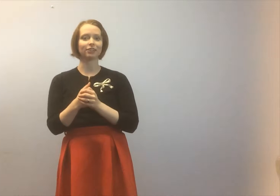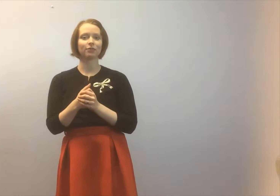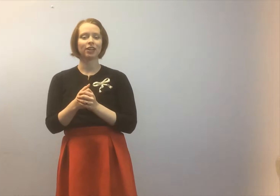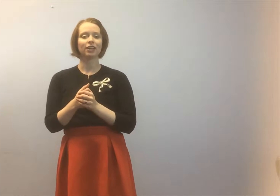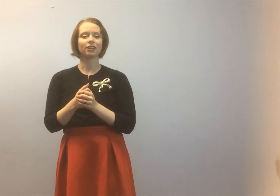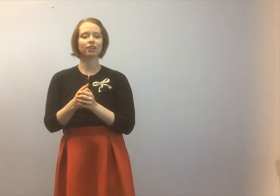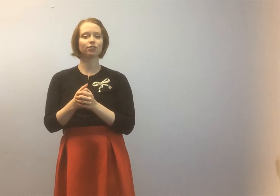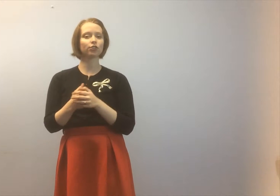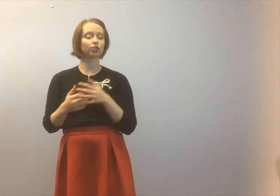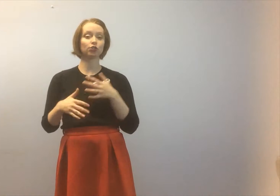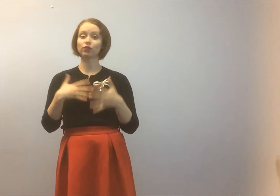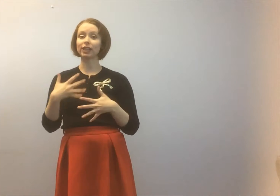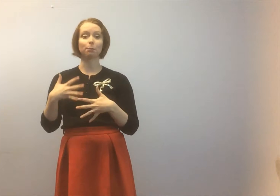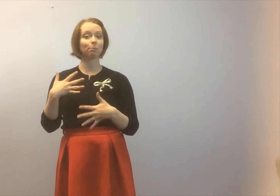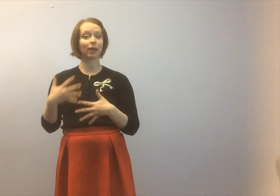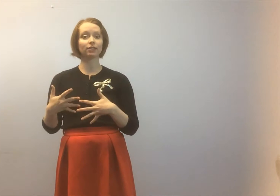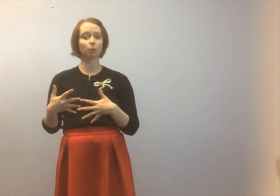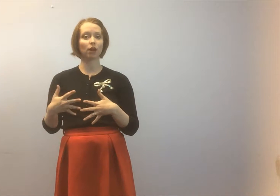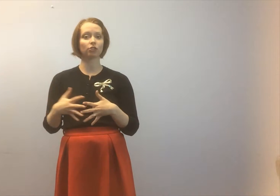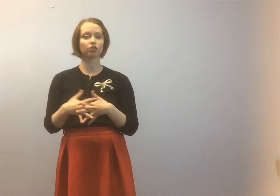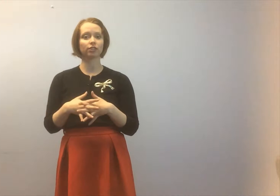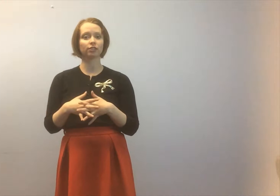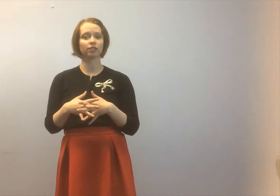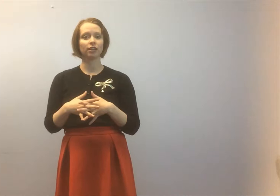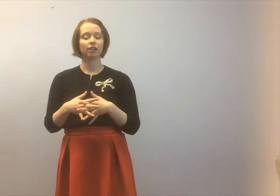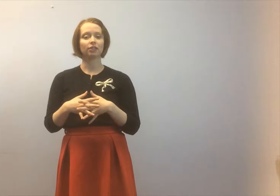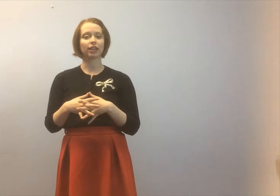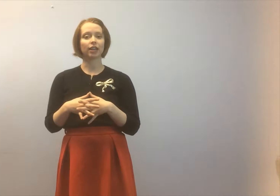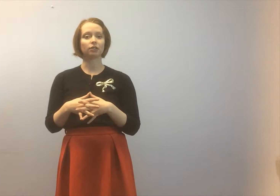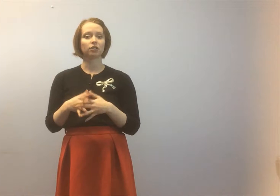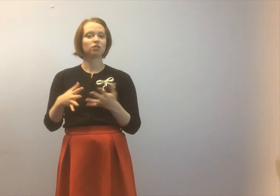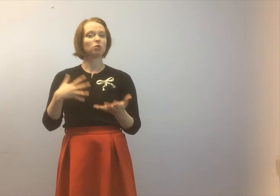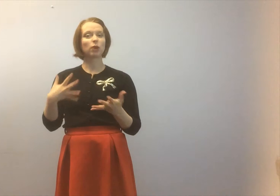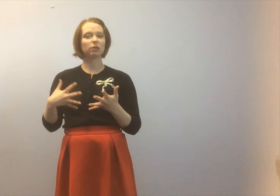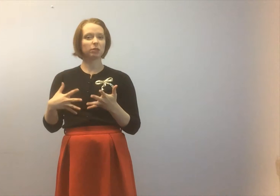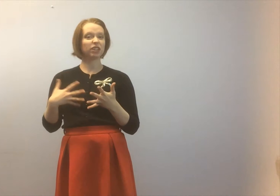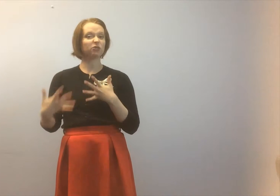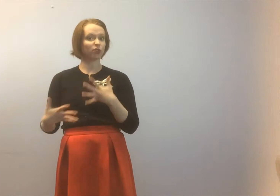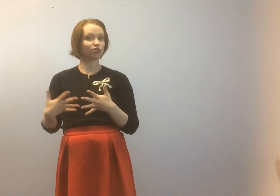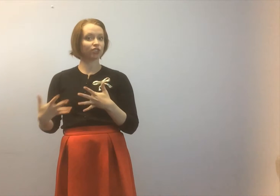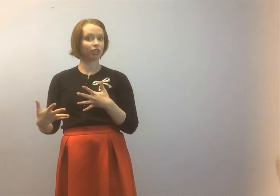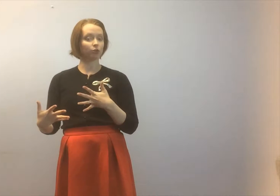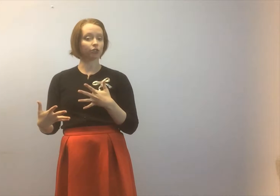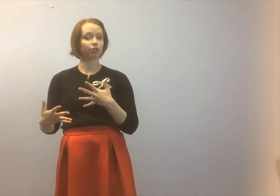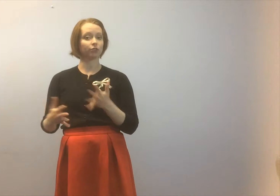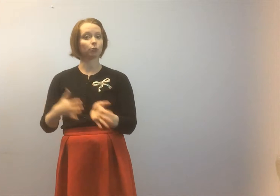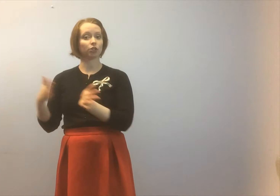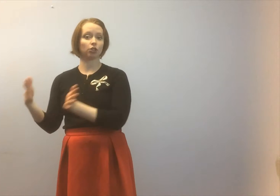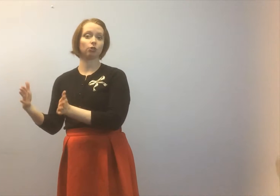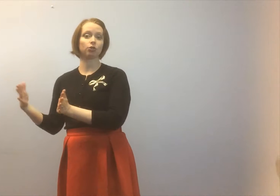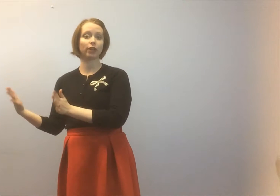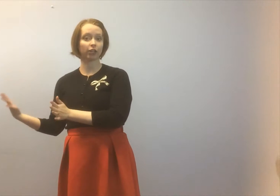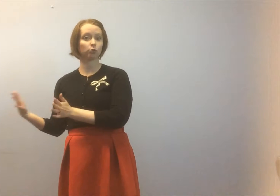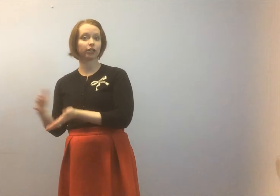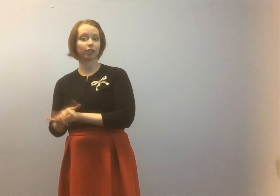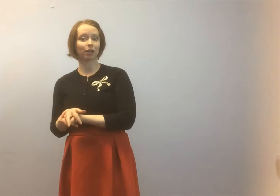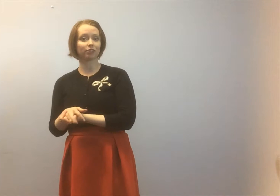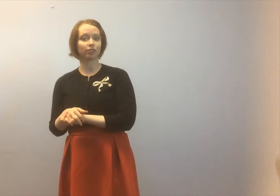now these are just your really basic punches that will probably be the first thing you learned if you were to go to an actual kickboxing